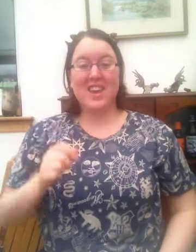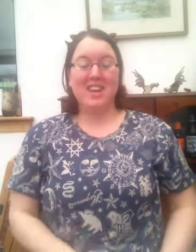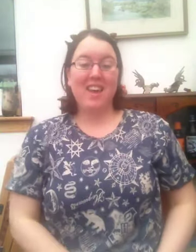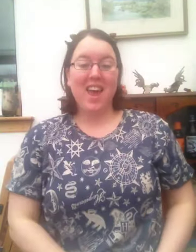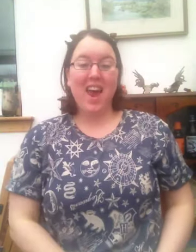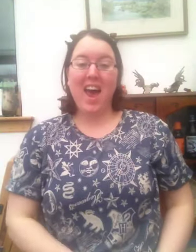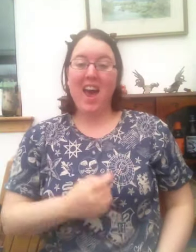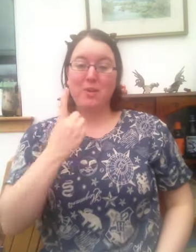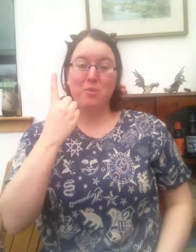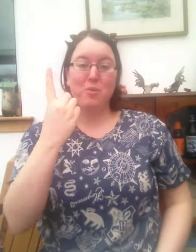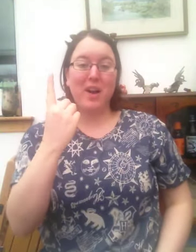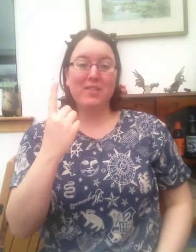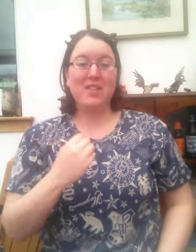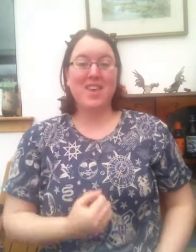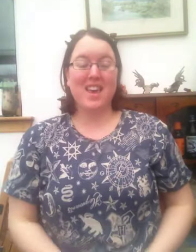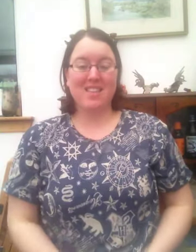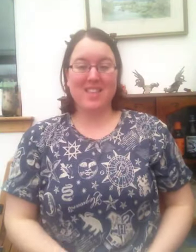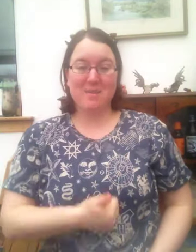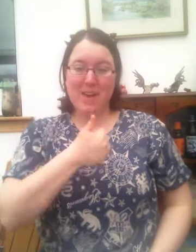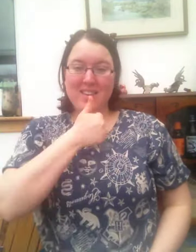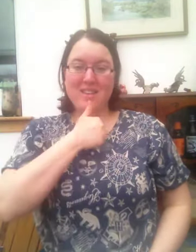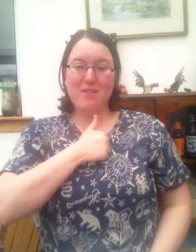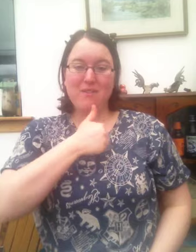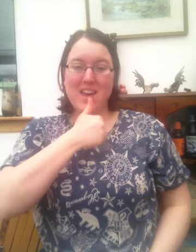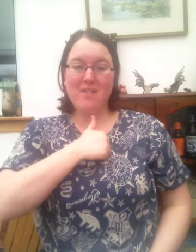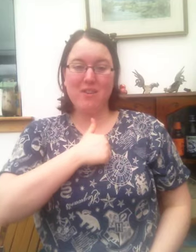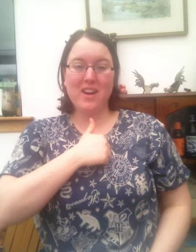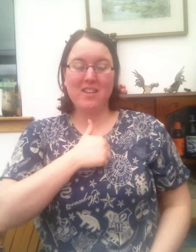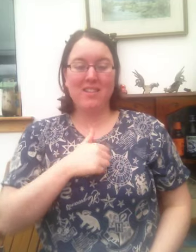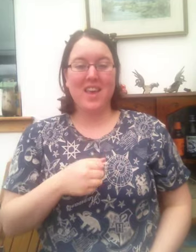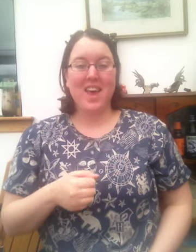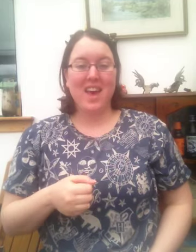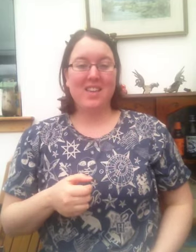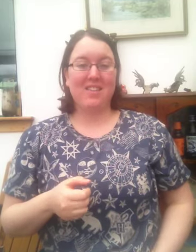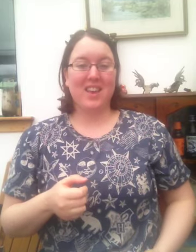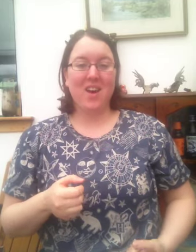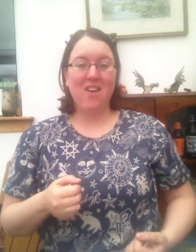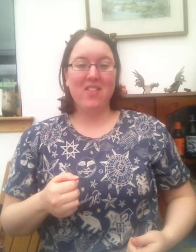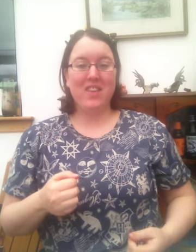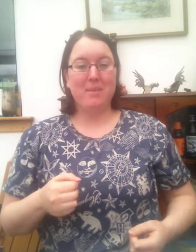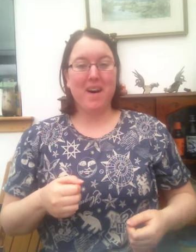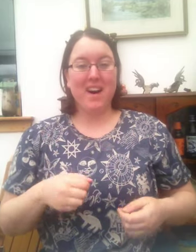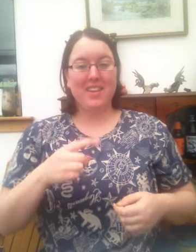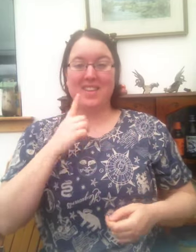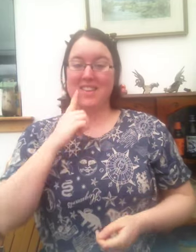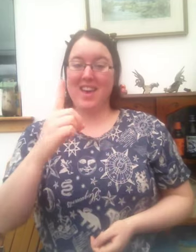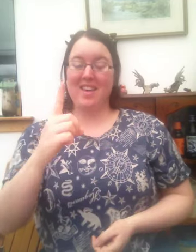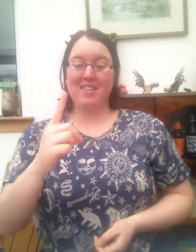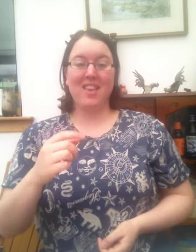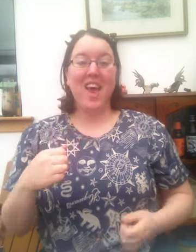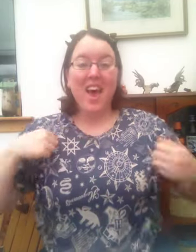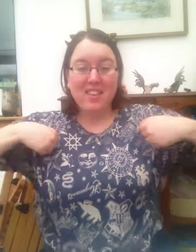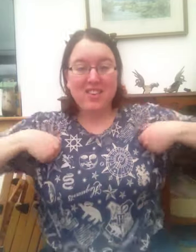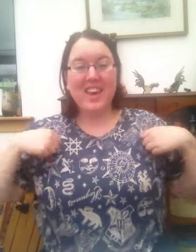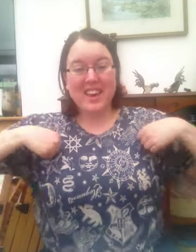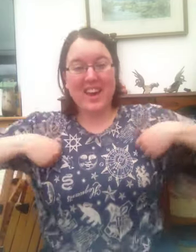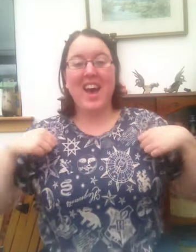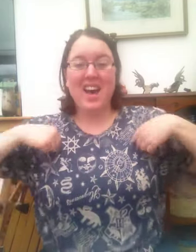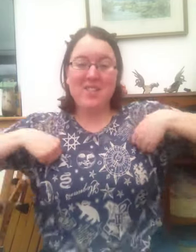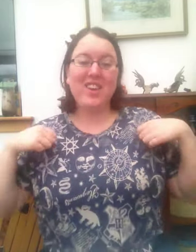and one of the things that makes it a favourite is that on the part that says chicken I'm a